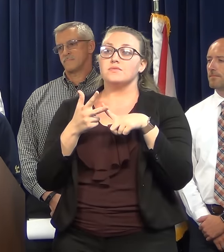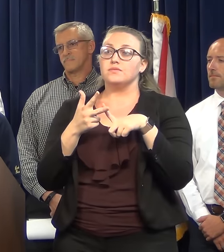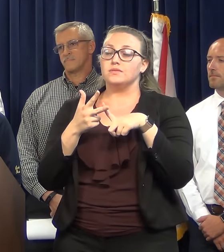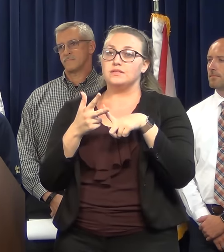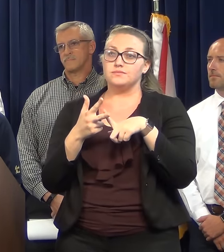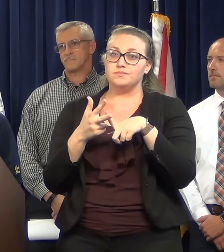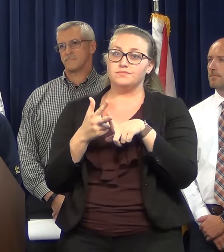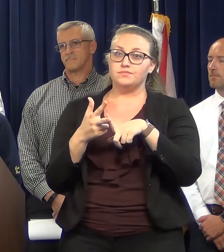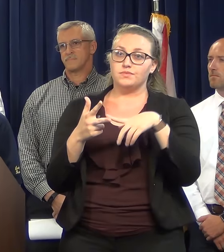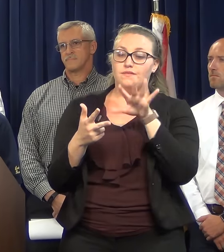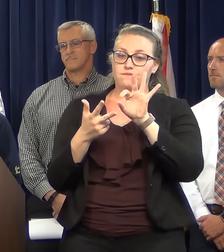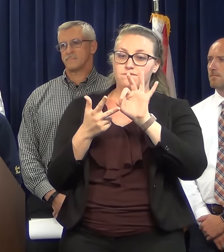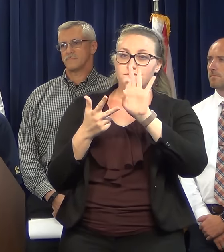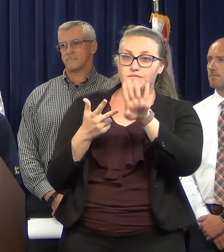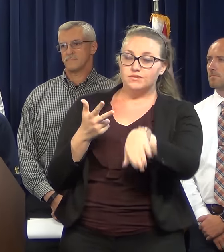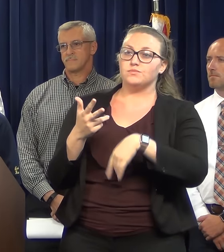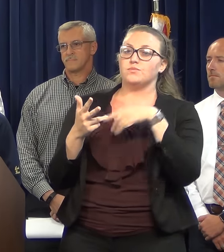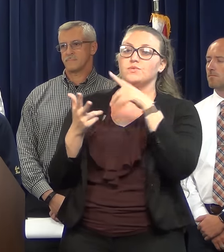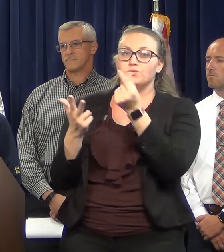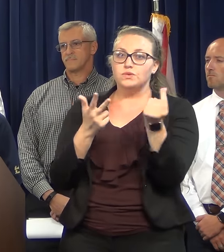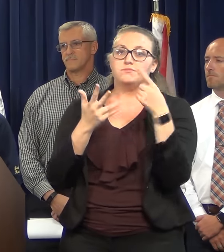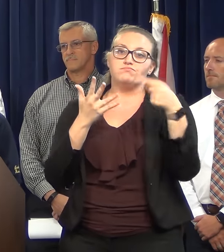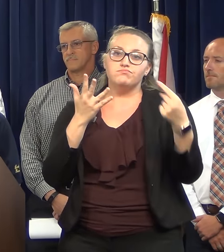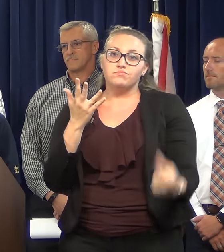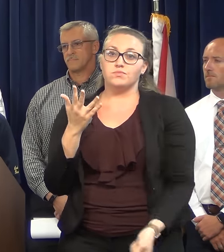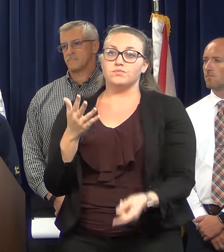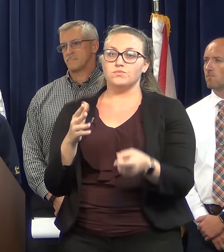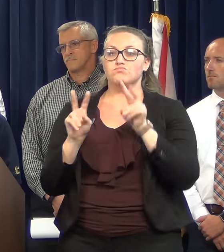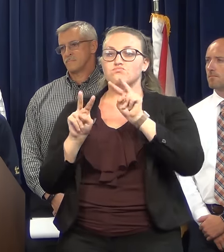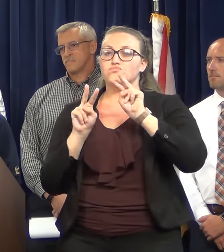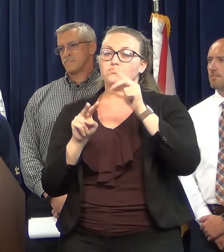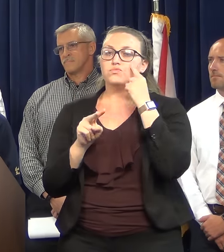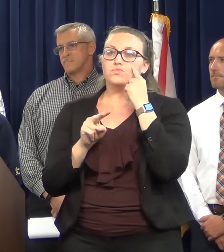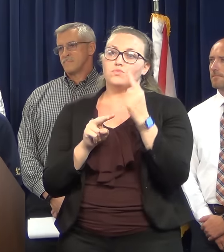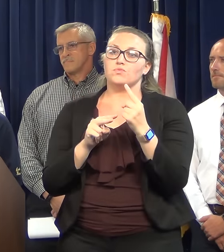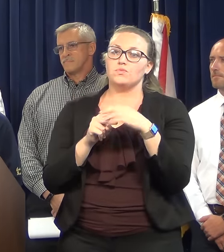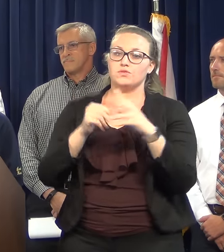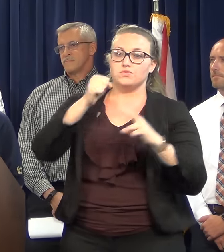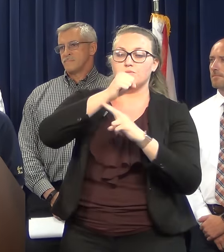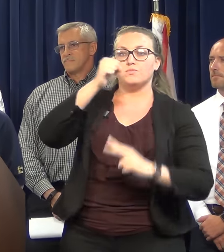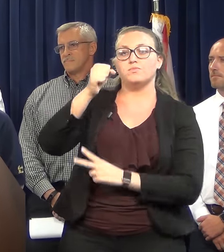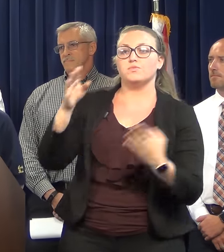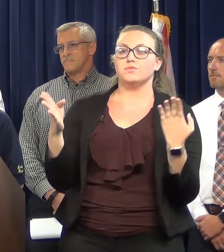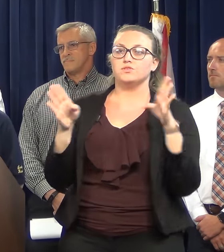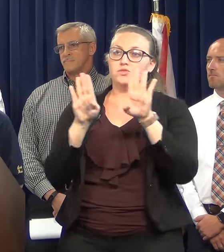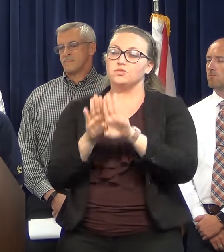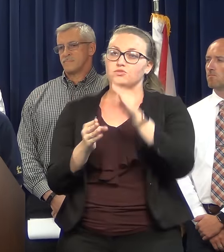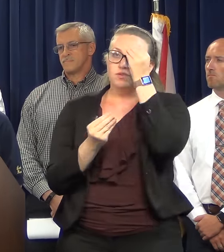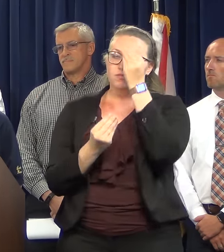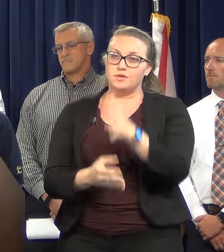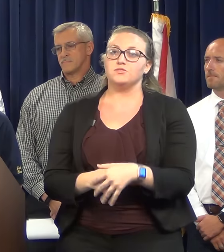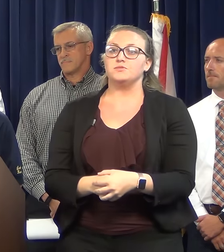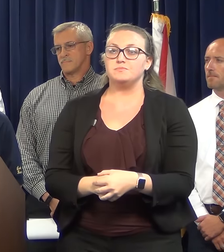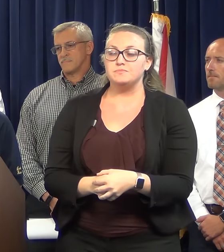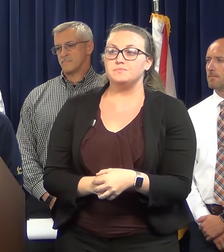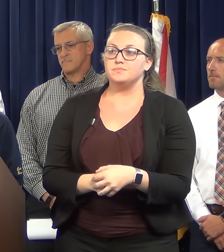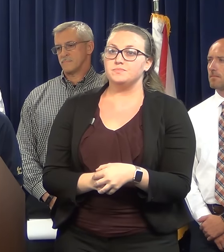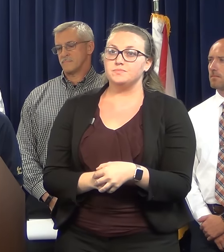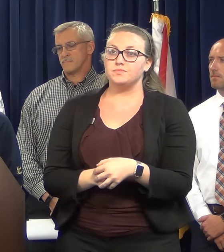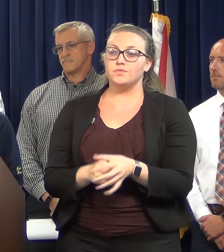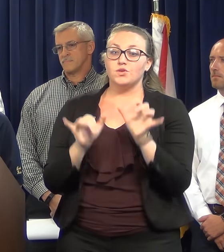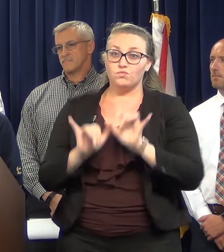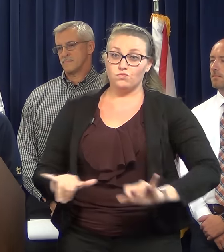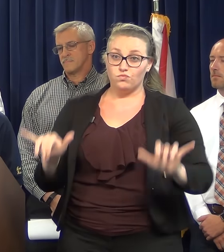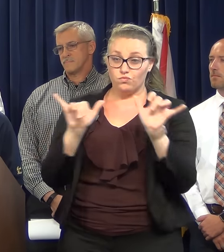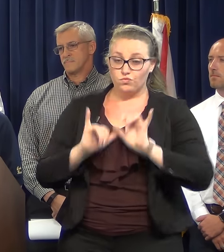as they come up, and bridges may be open and closed several times during the night. In addition to our routine